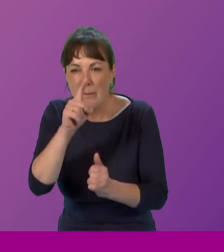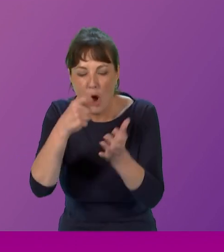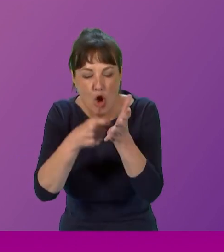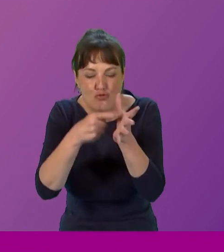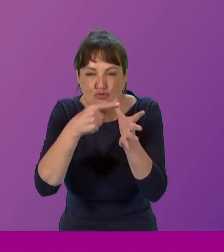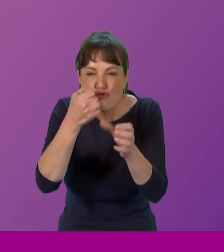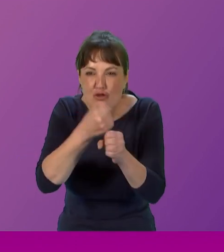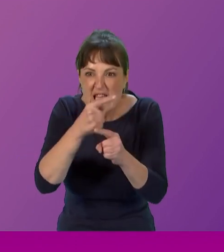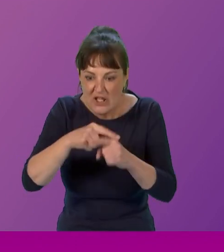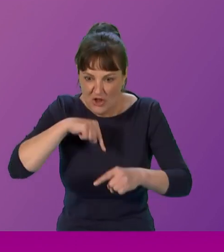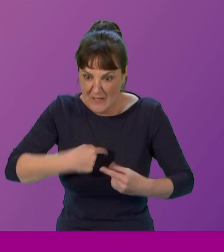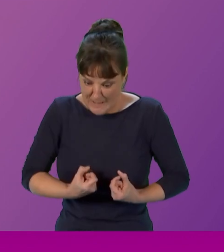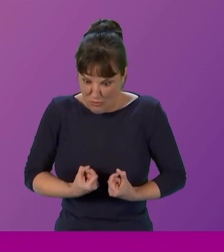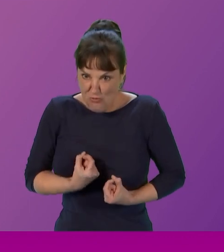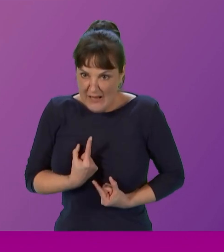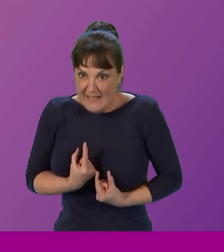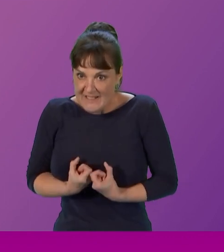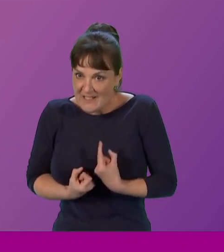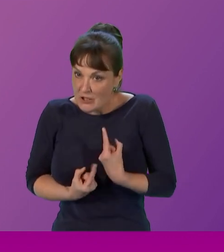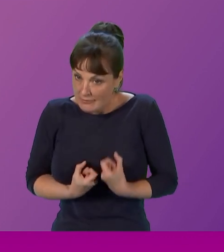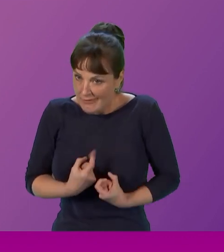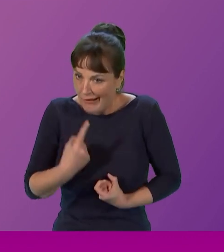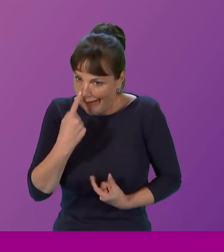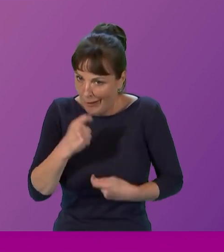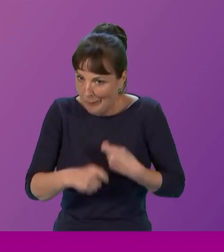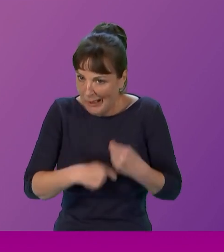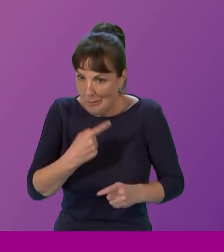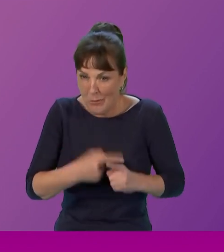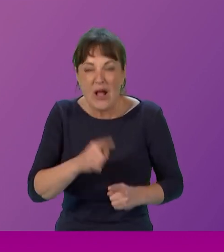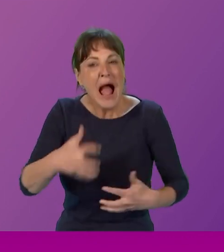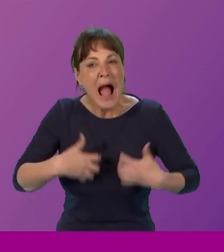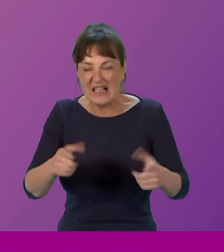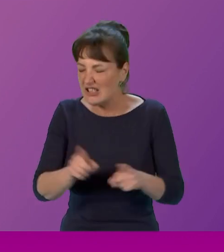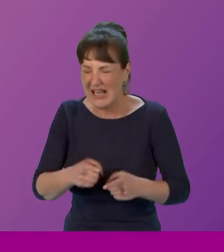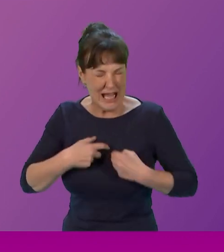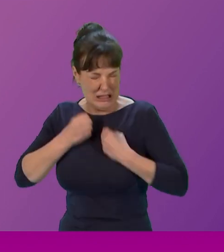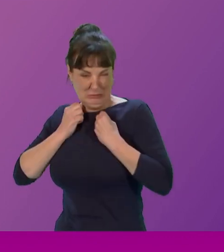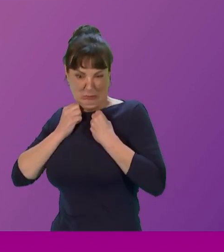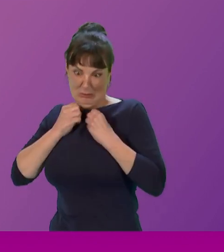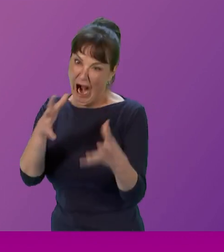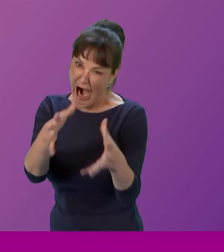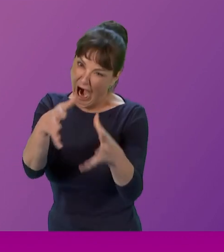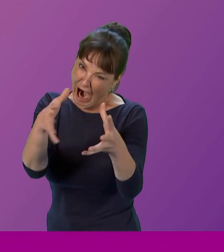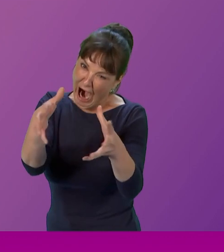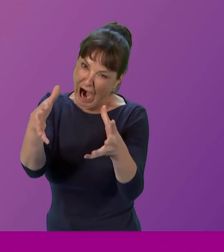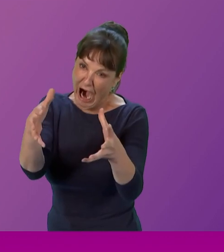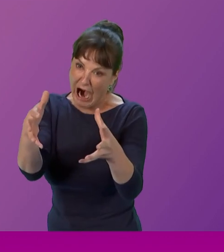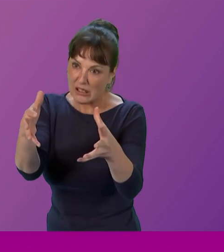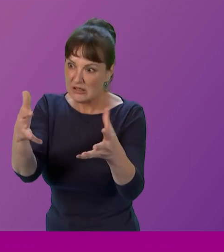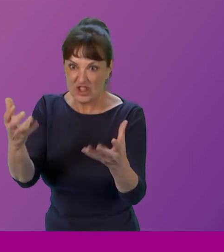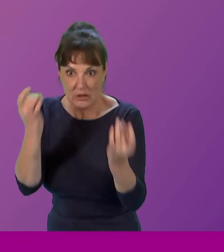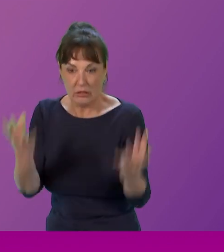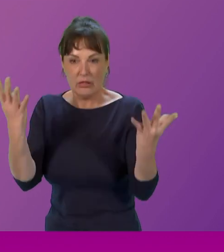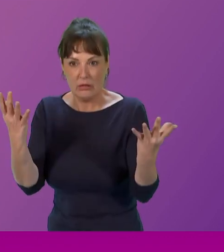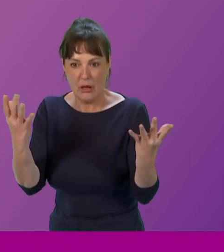Anger, anger is when you just go, why does nobody empty the dishwasher? Right. But rage